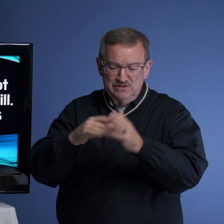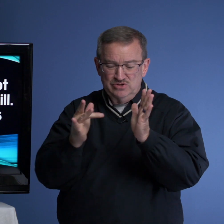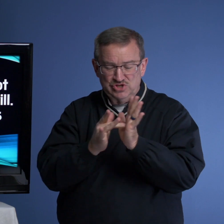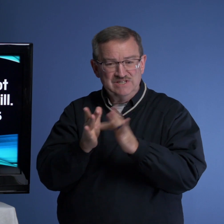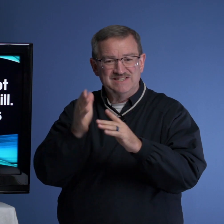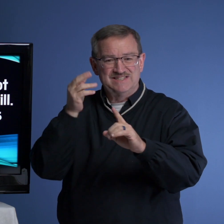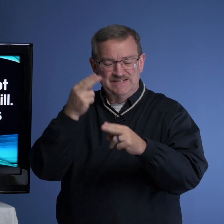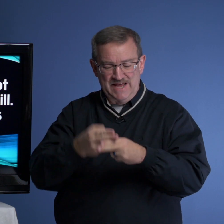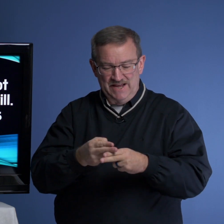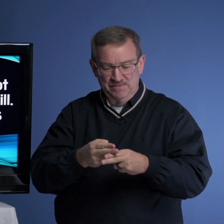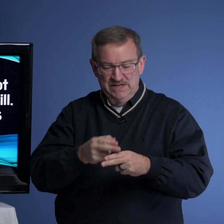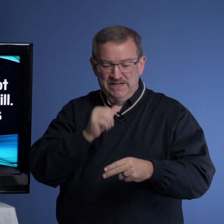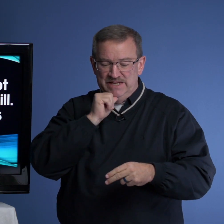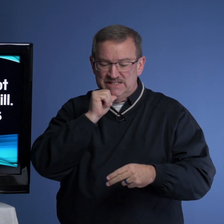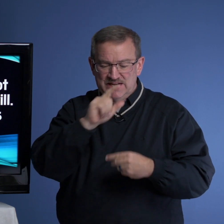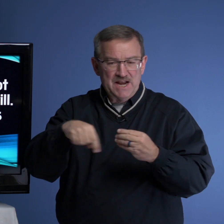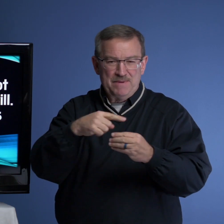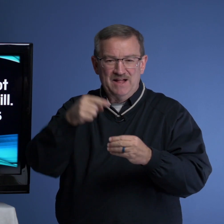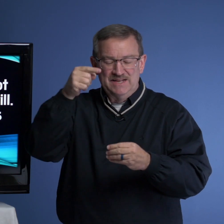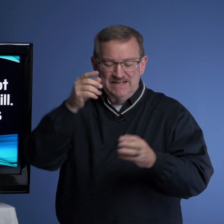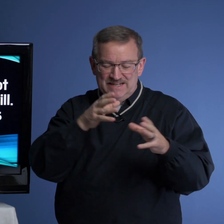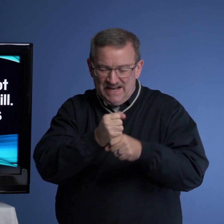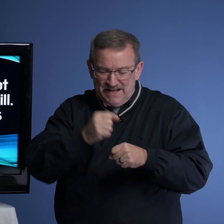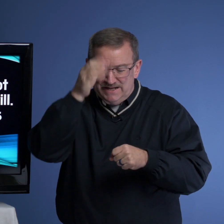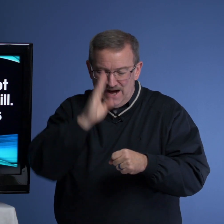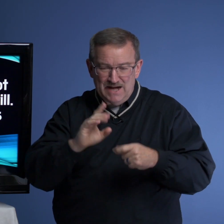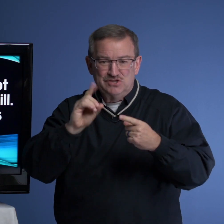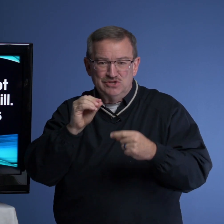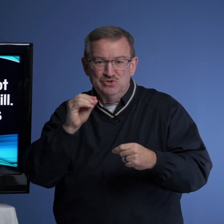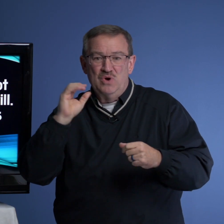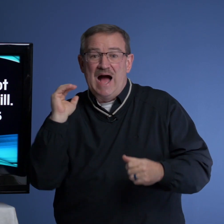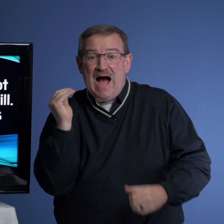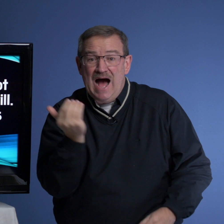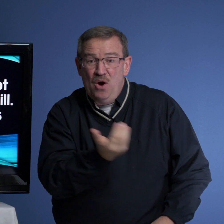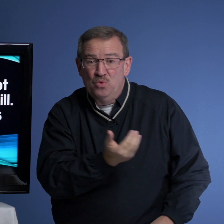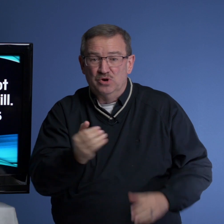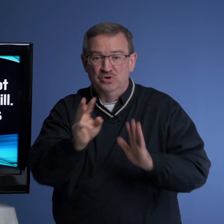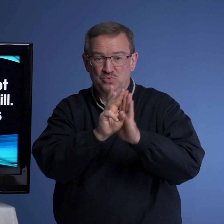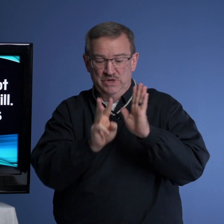Jesus' name is not about getting God to do our will.